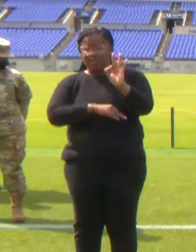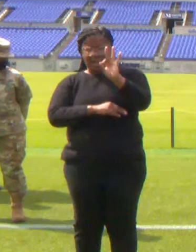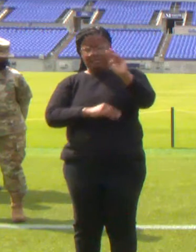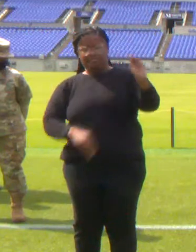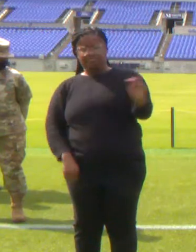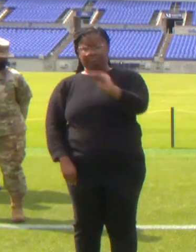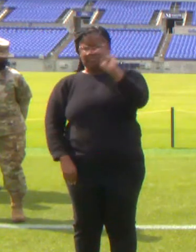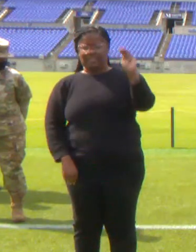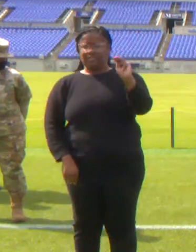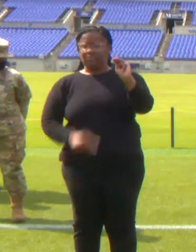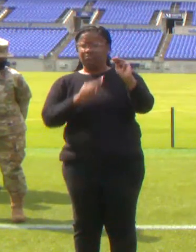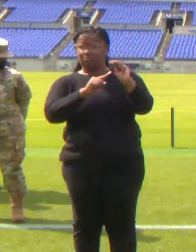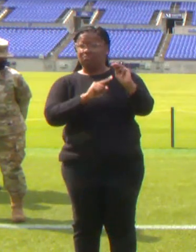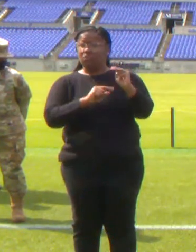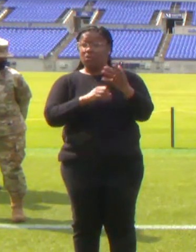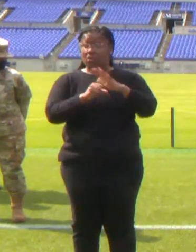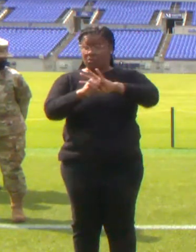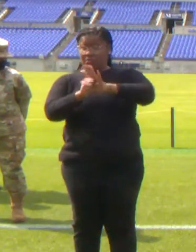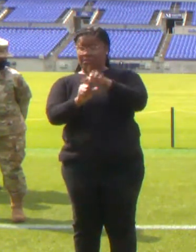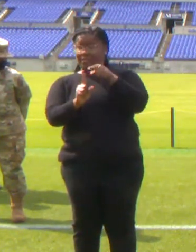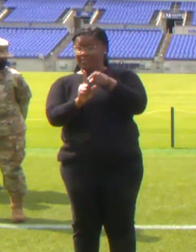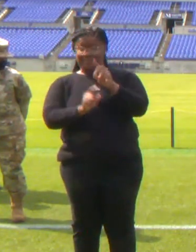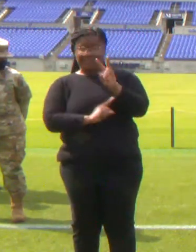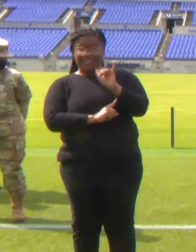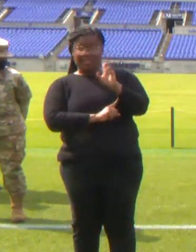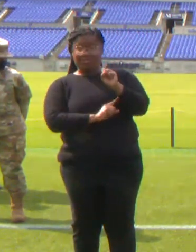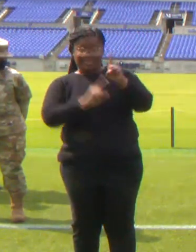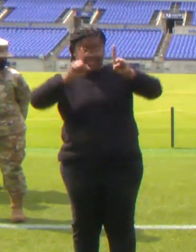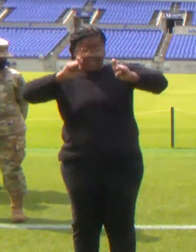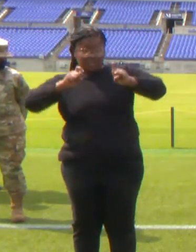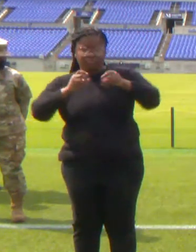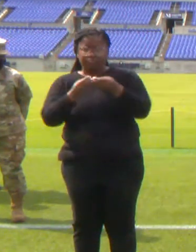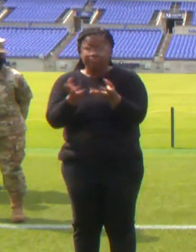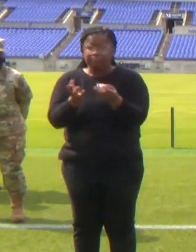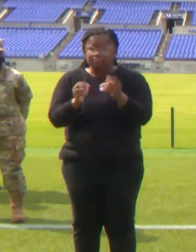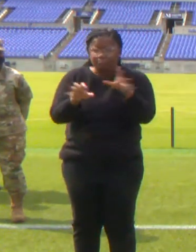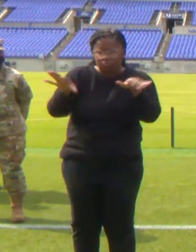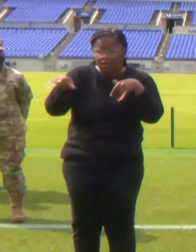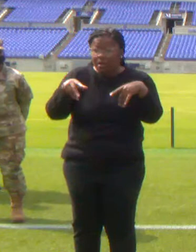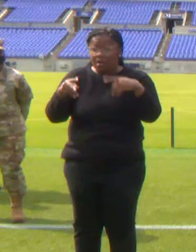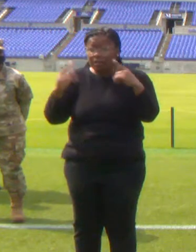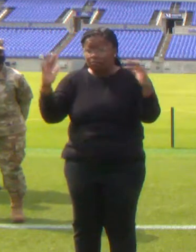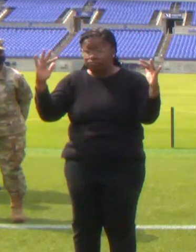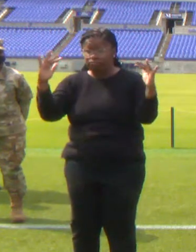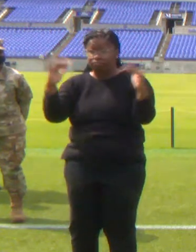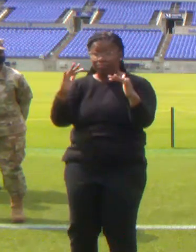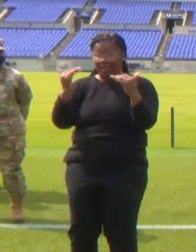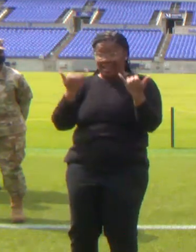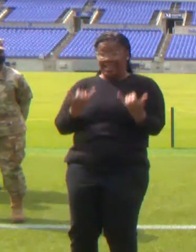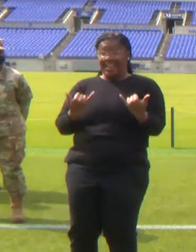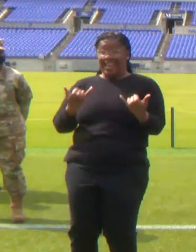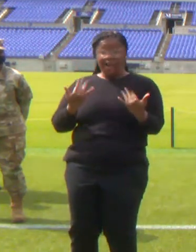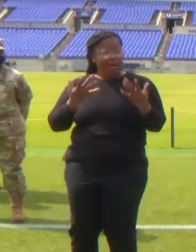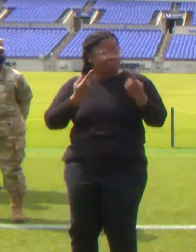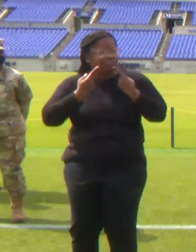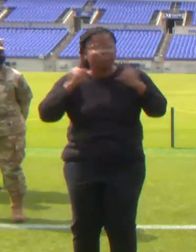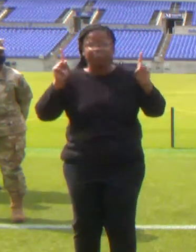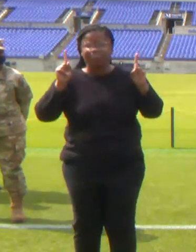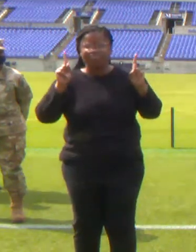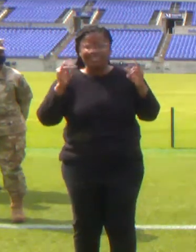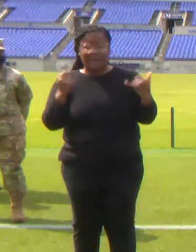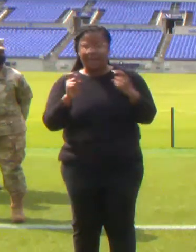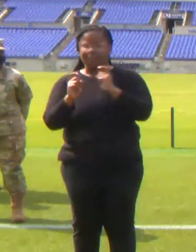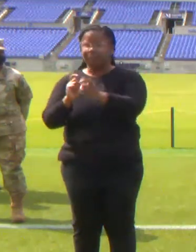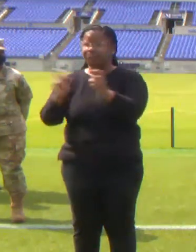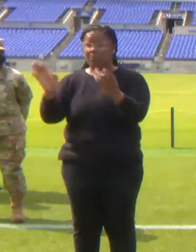We deployed thousands of contact tracers statewide. And now we have successfully administered more than 3 million